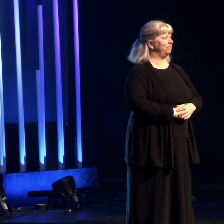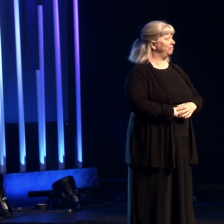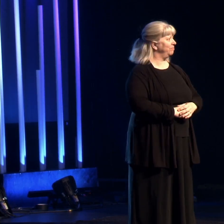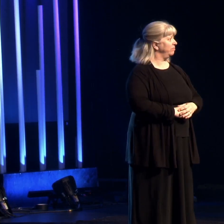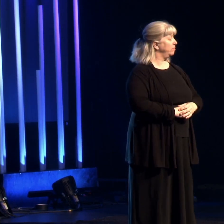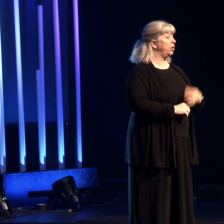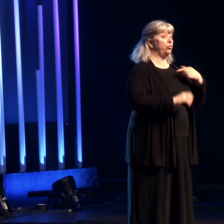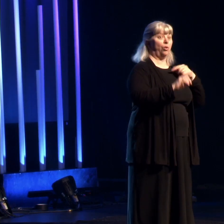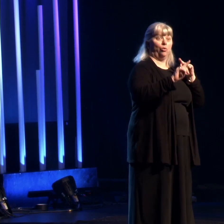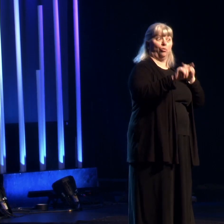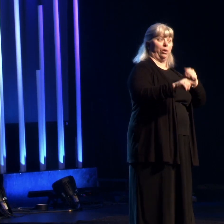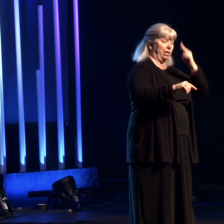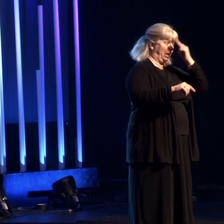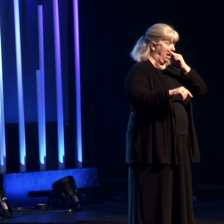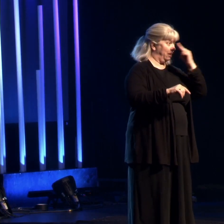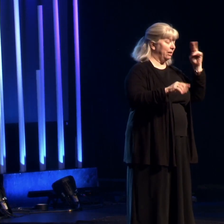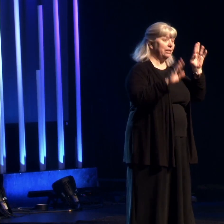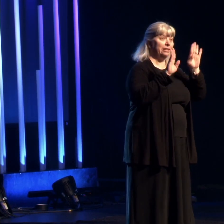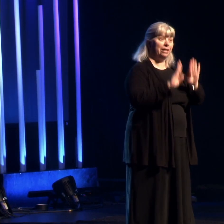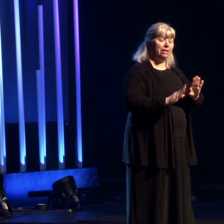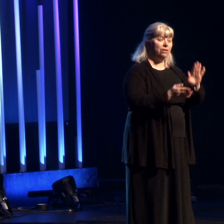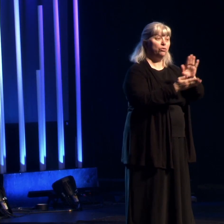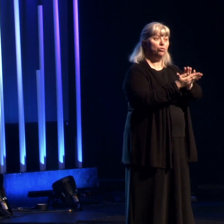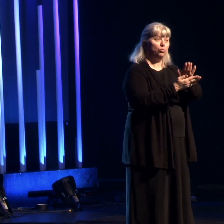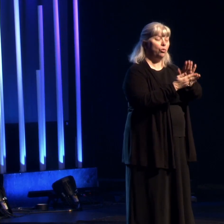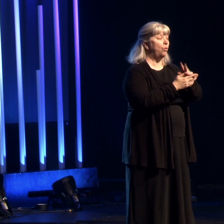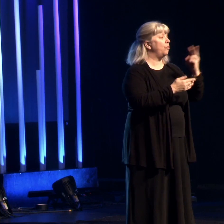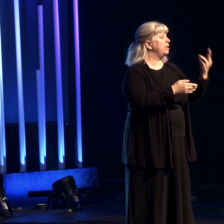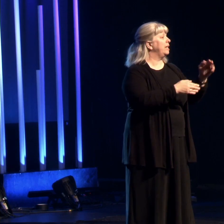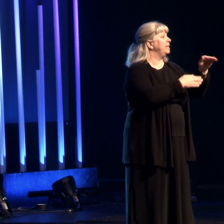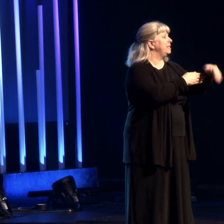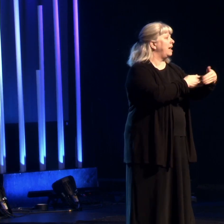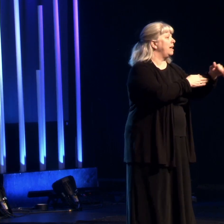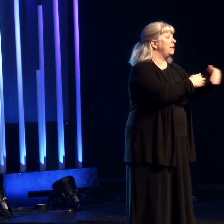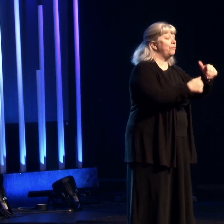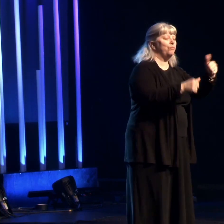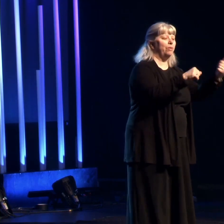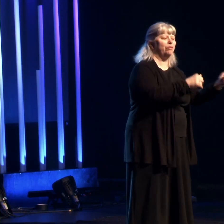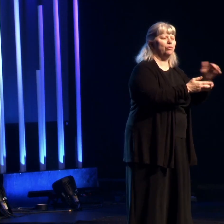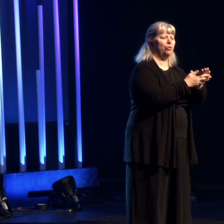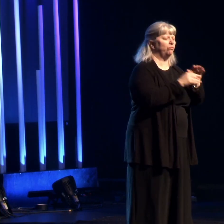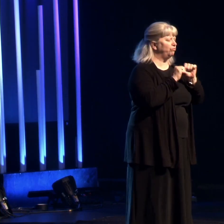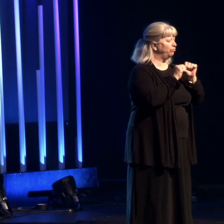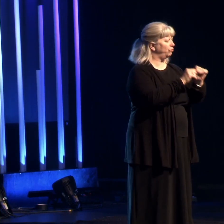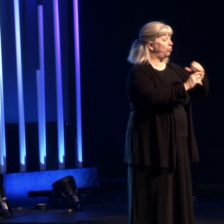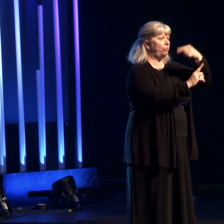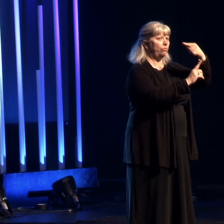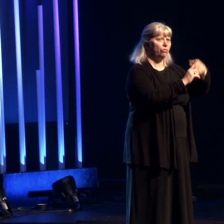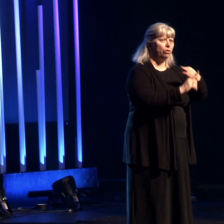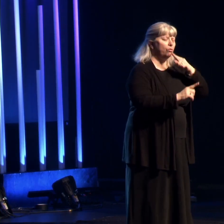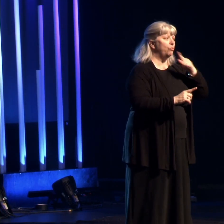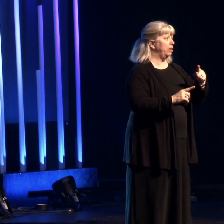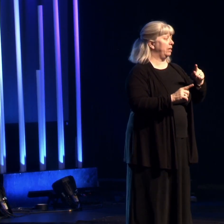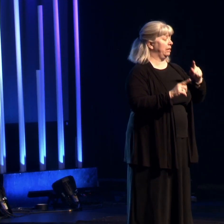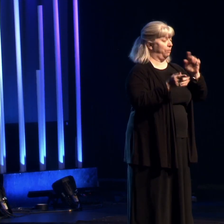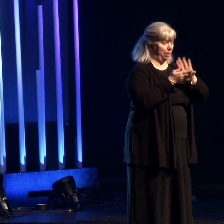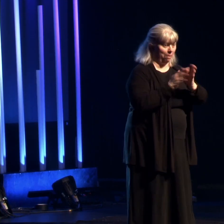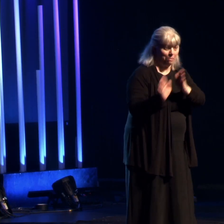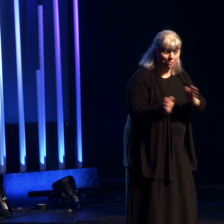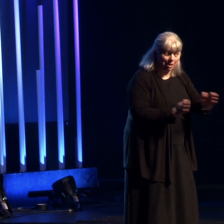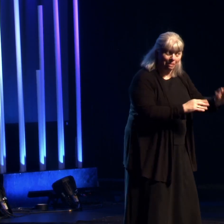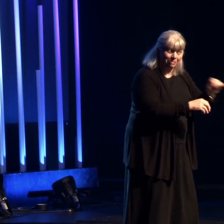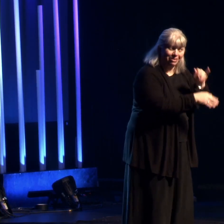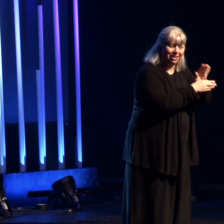so, I went to Catholic Sunday school, and Wednesday night baptism school for about a month to really, you know, get equipped for the job.